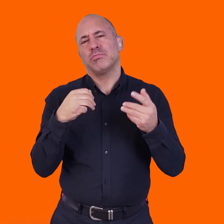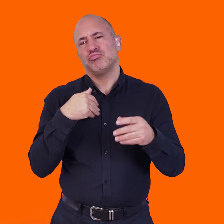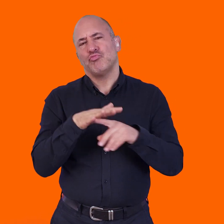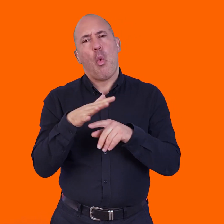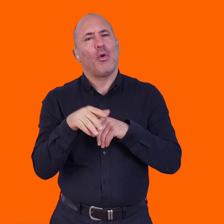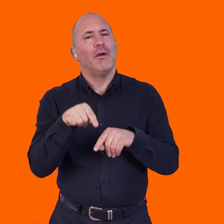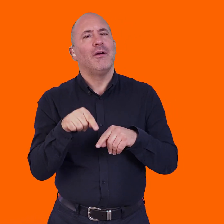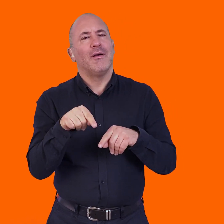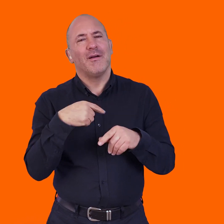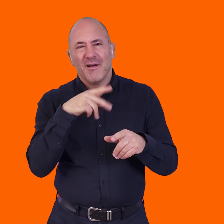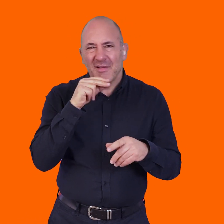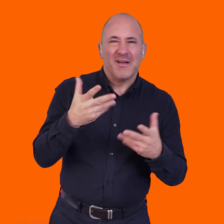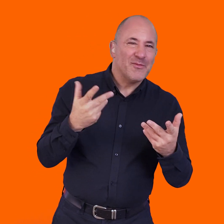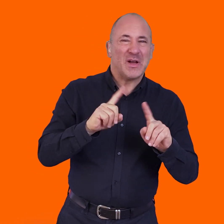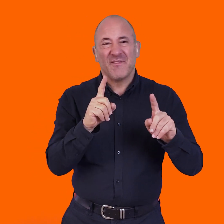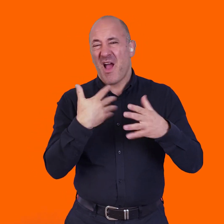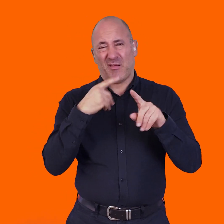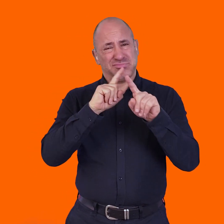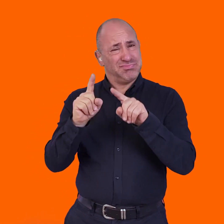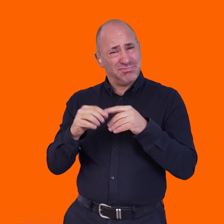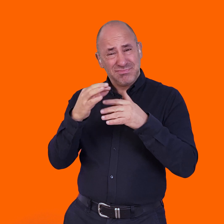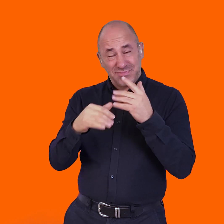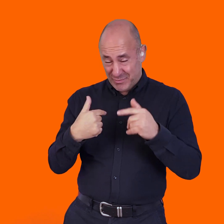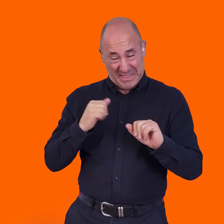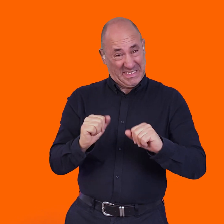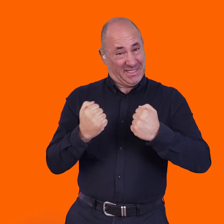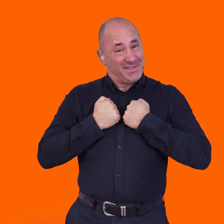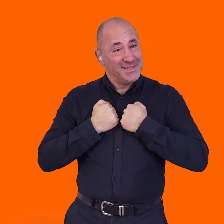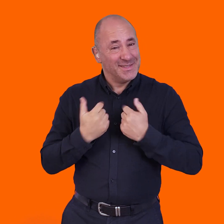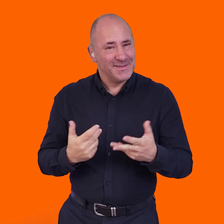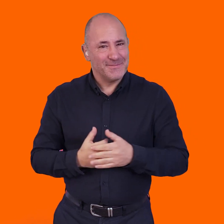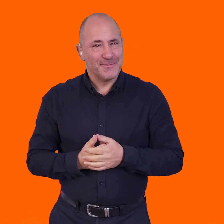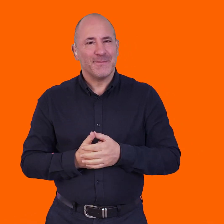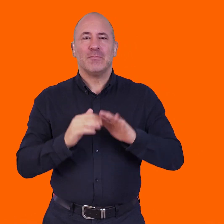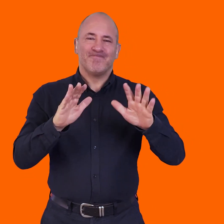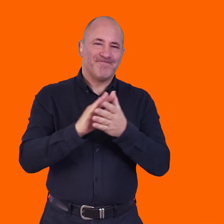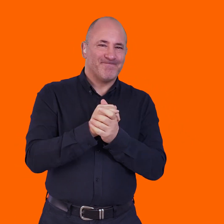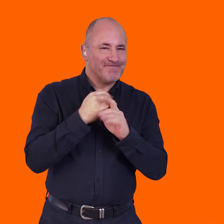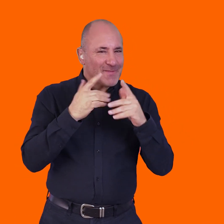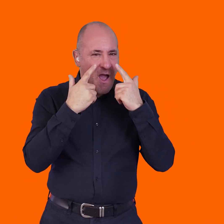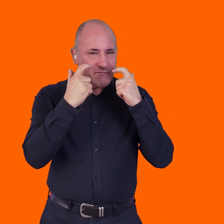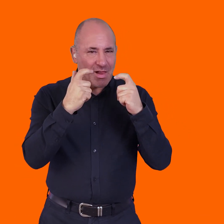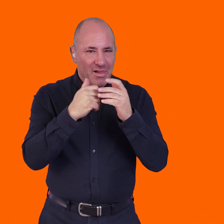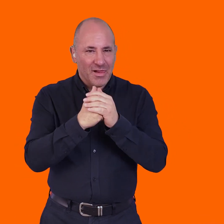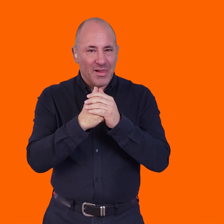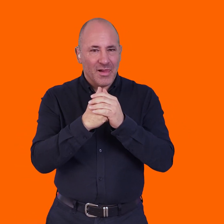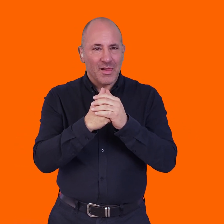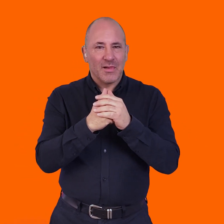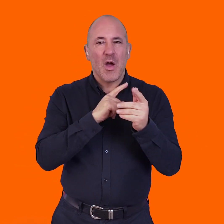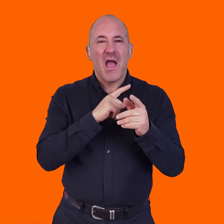a lot of jokes about that, and we, we use that, and we use that, and stuff, because, because that's where I could go. So,